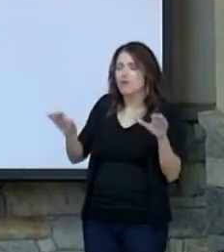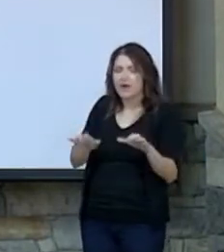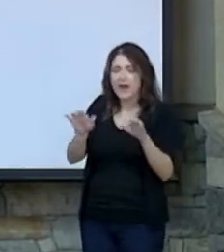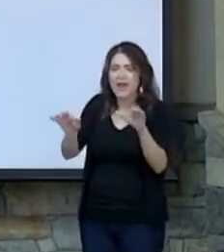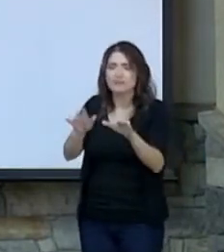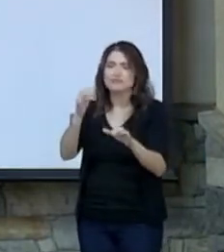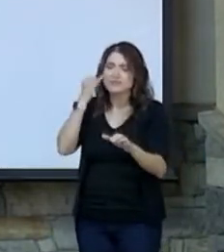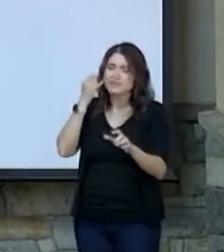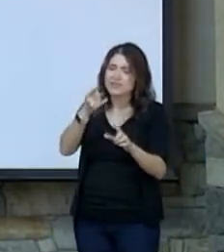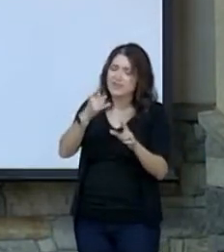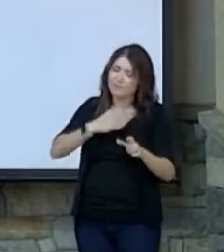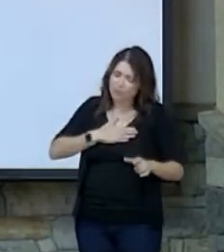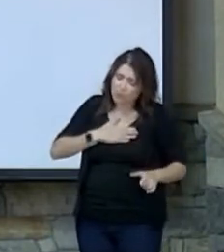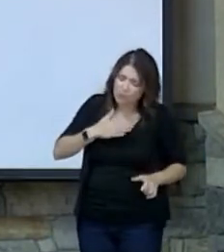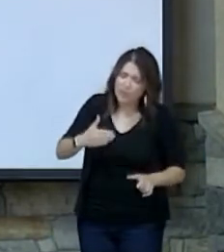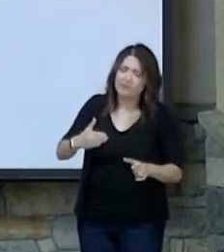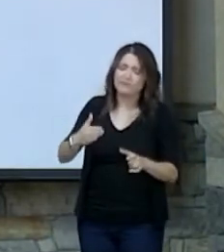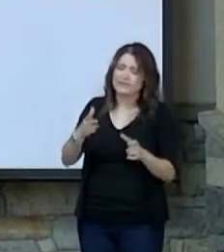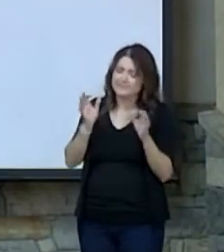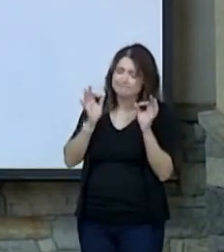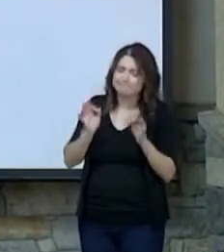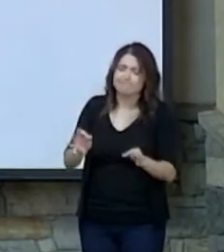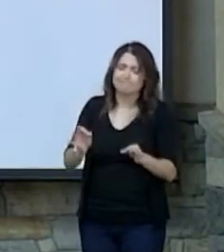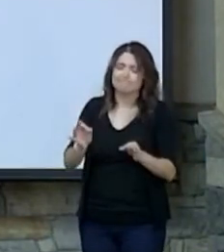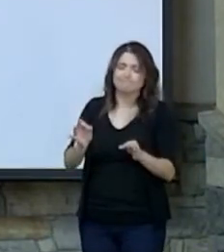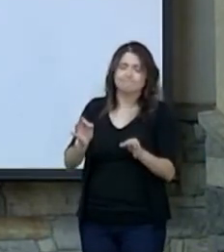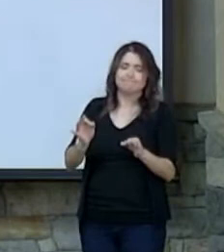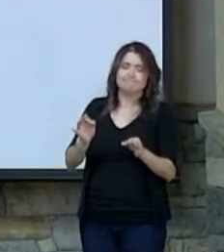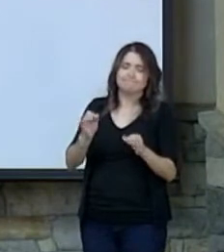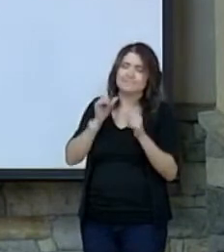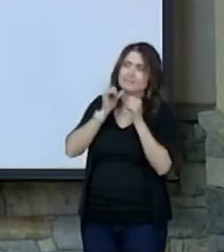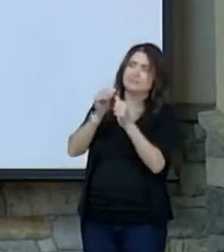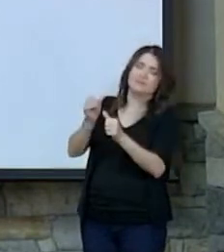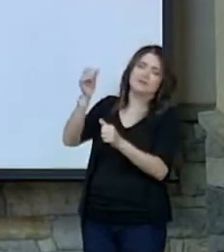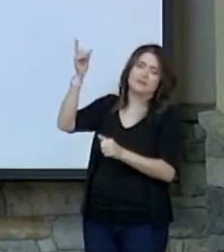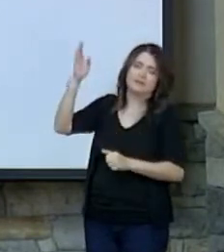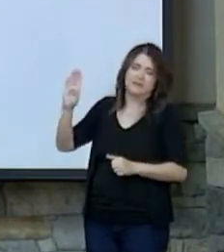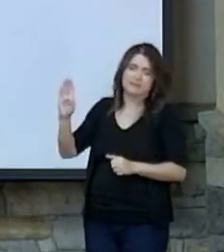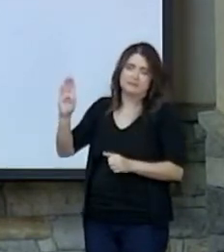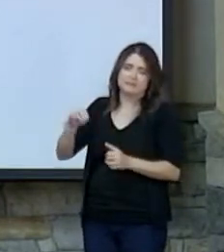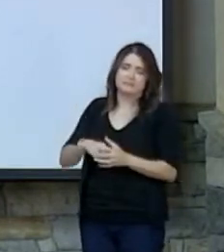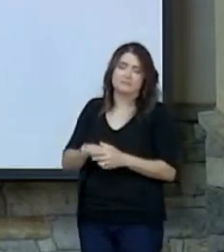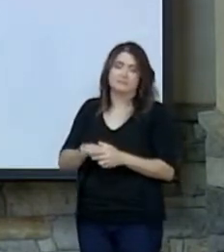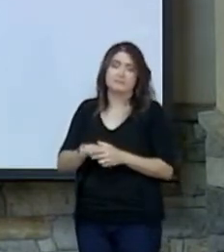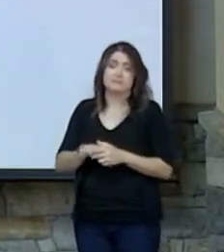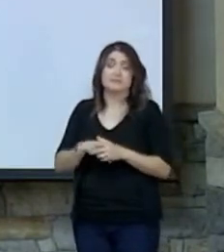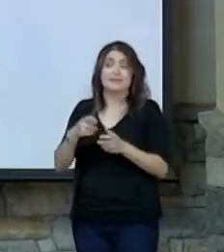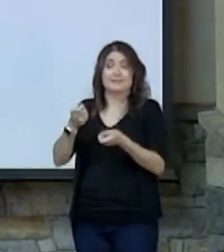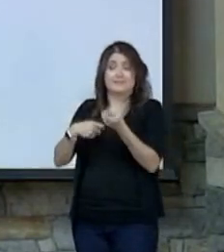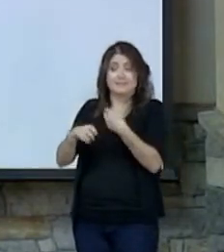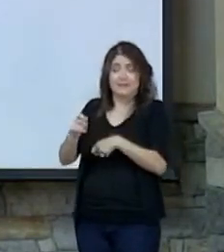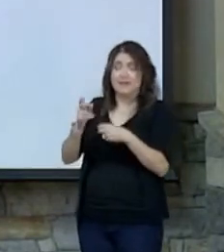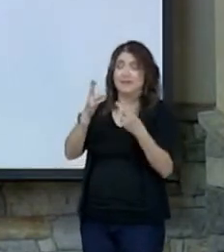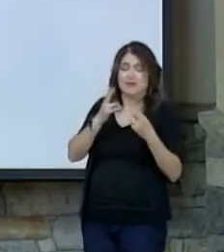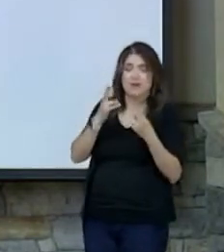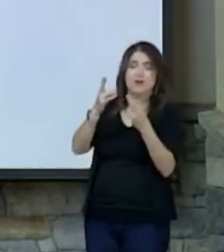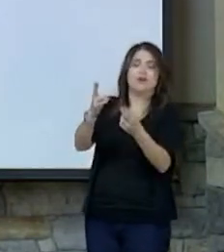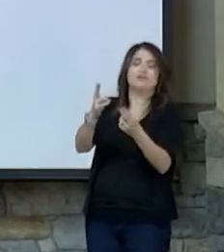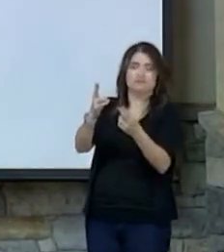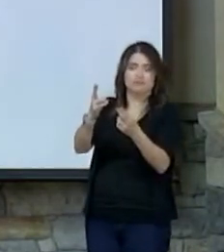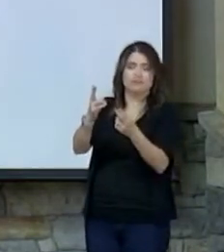willfully choose to deny God. Instead, honor should be given to those who fear the Lord.